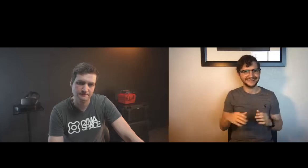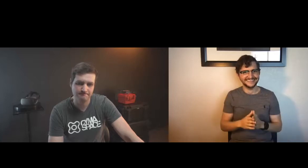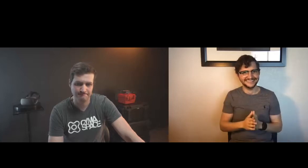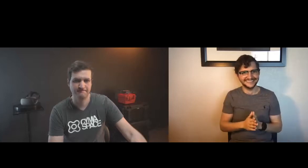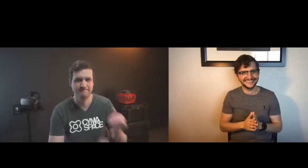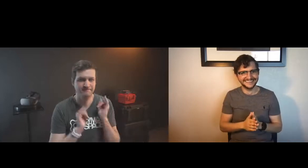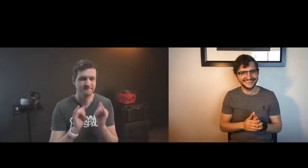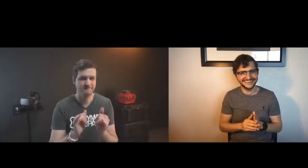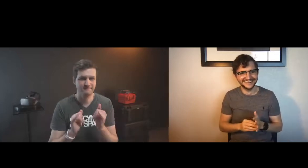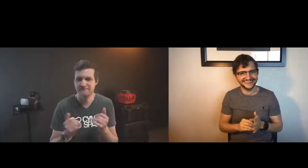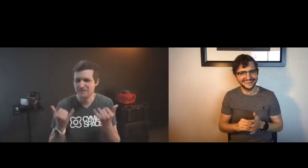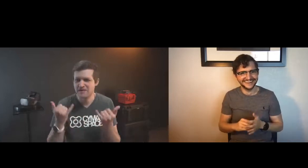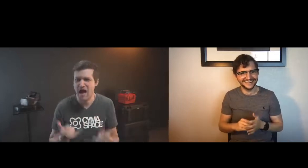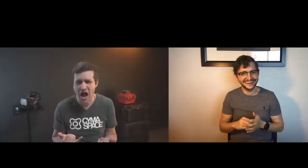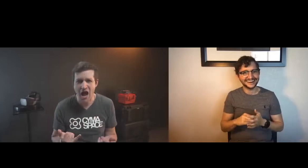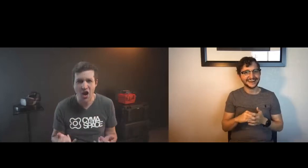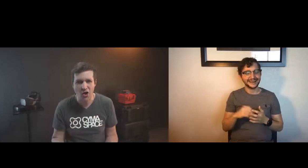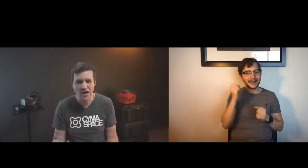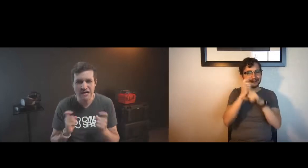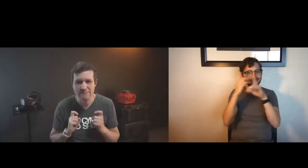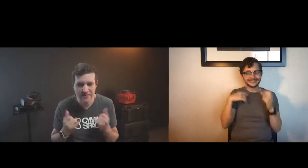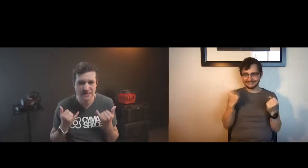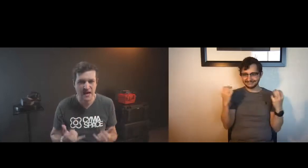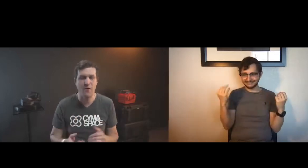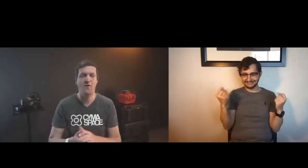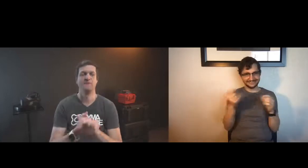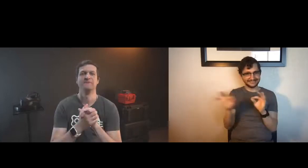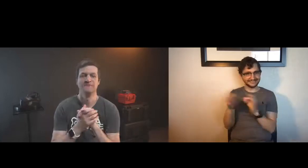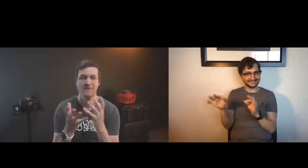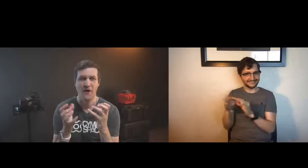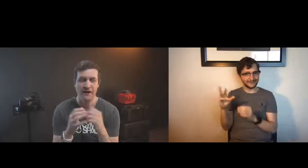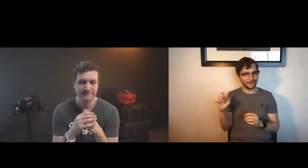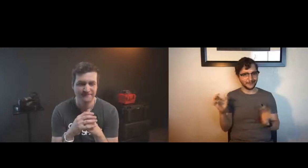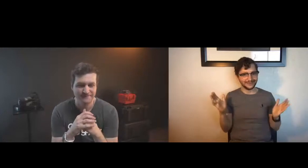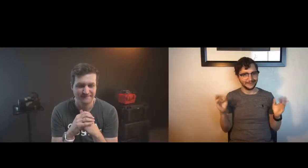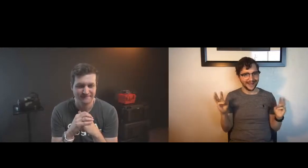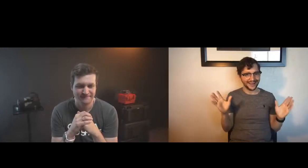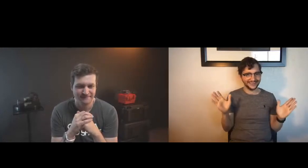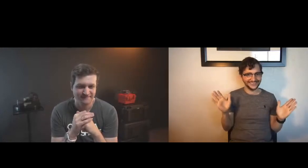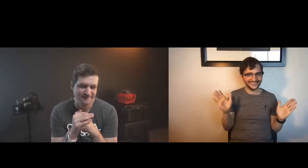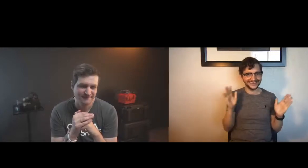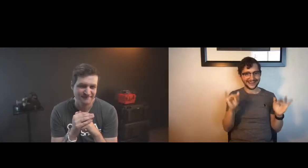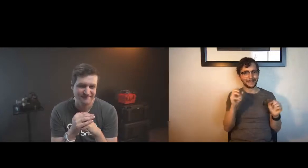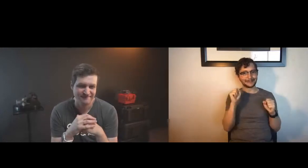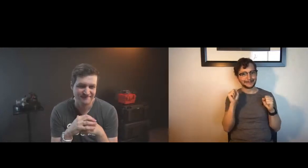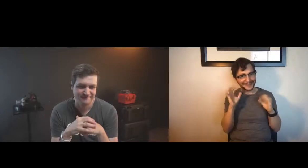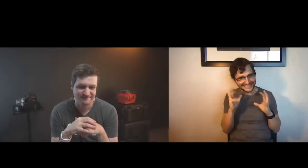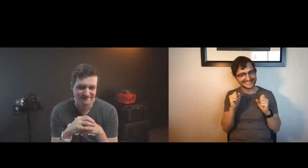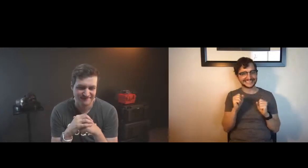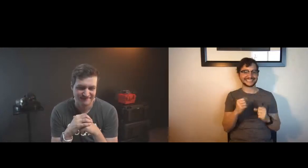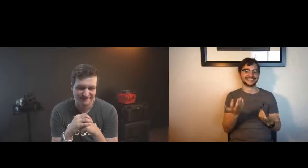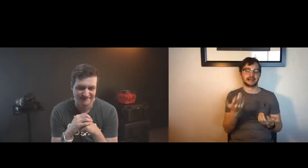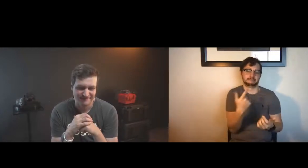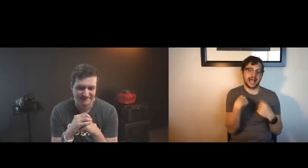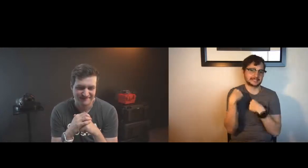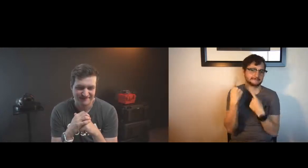that can be translated into actual natural coding what an idea yeah yeah we want this now right